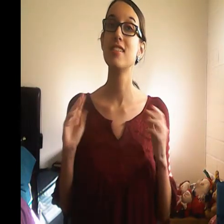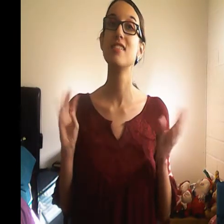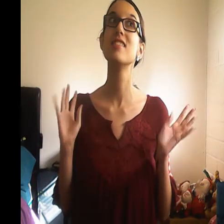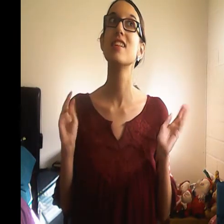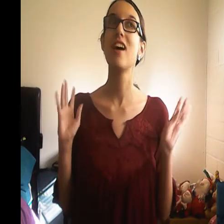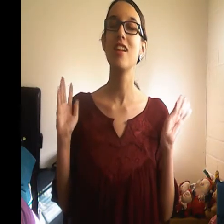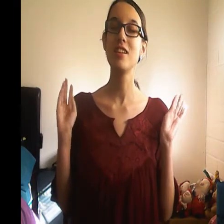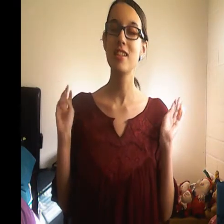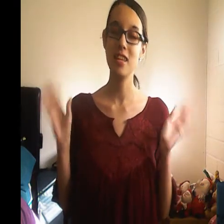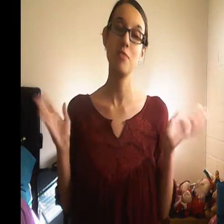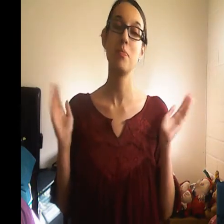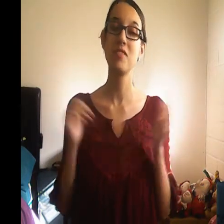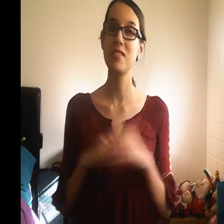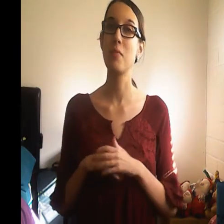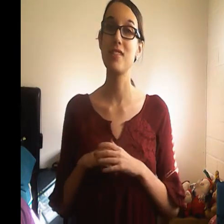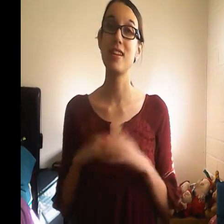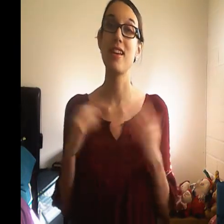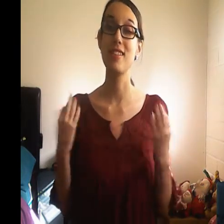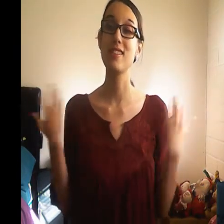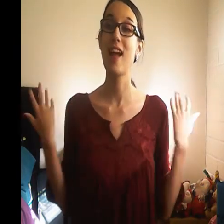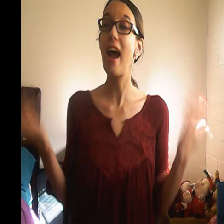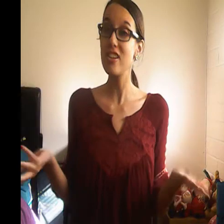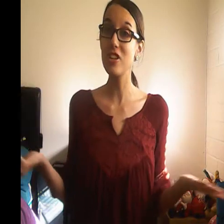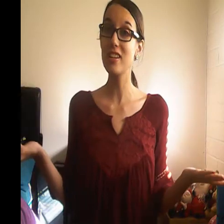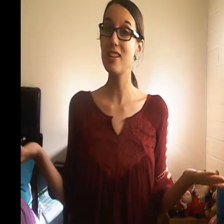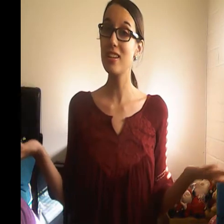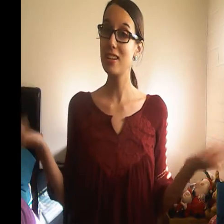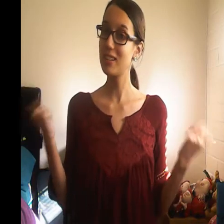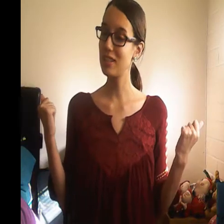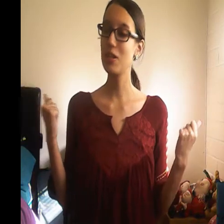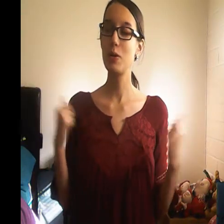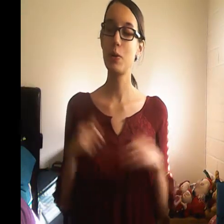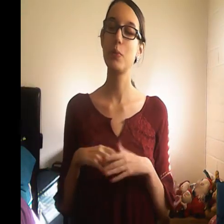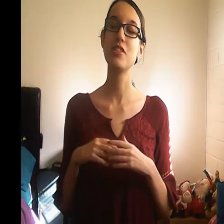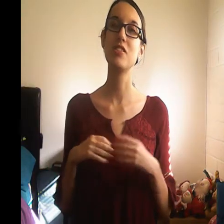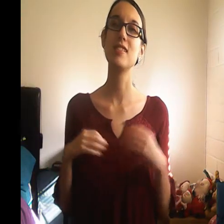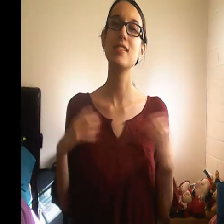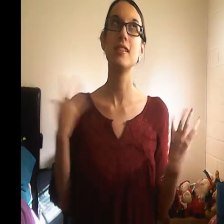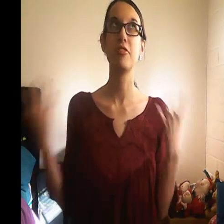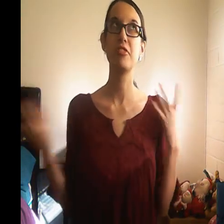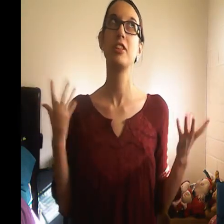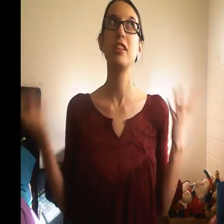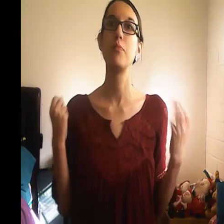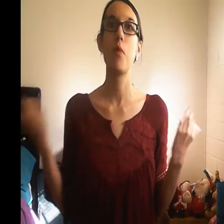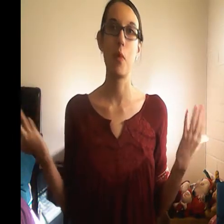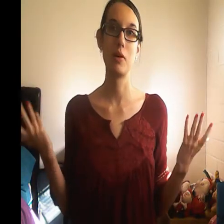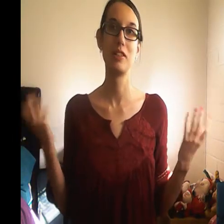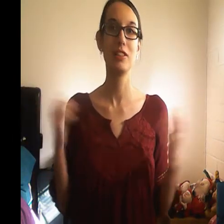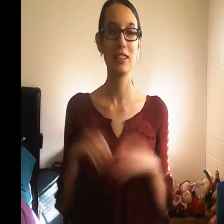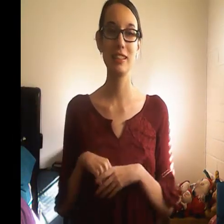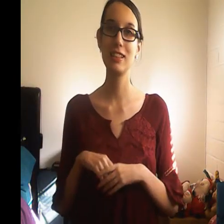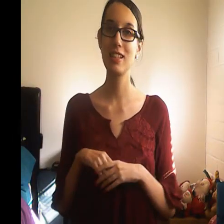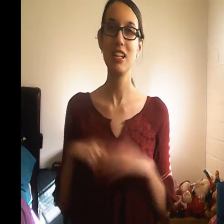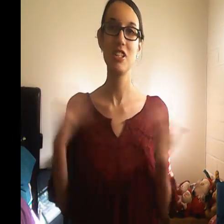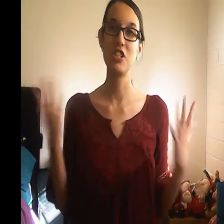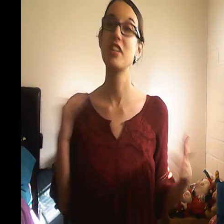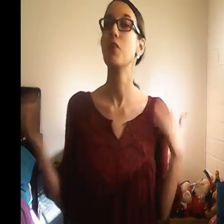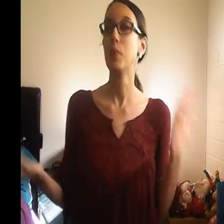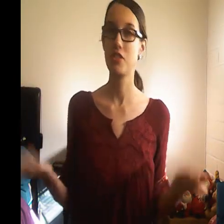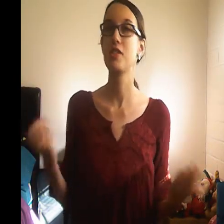keep my skin nice and hydrated which is definitely important during the winter time